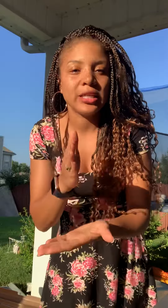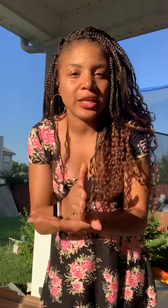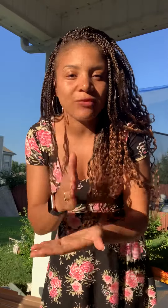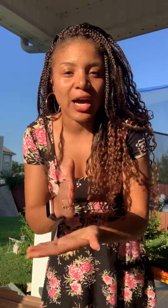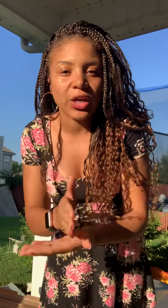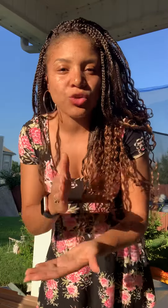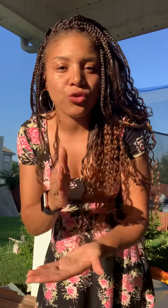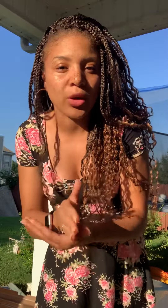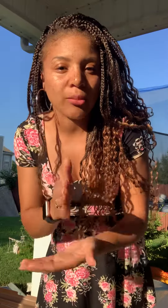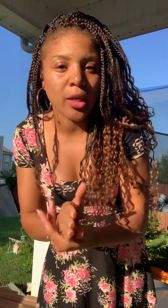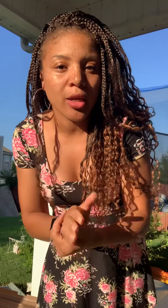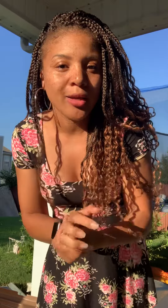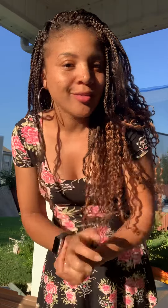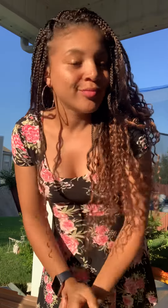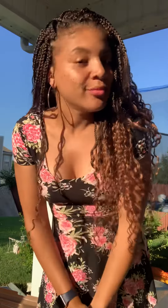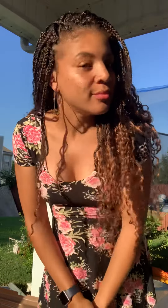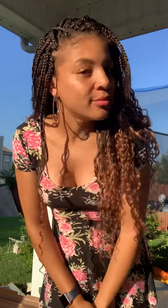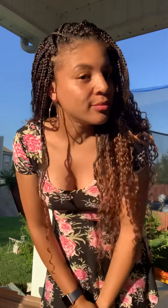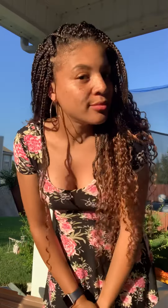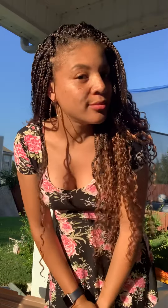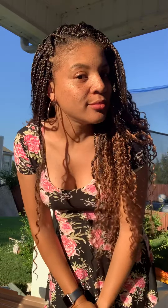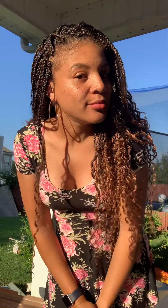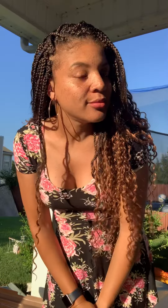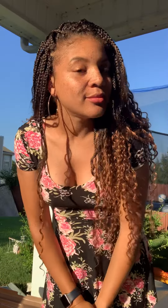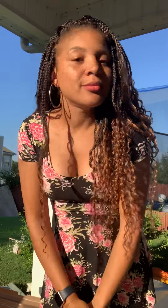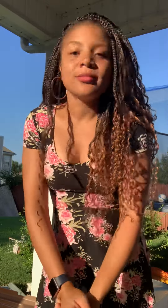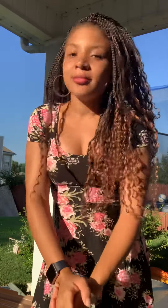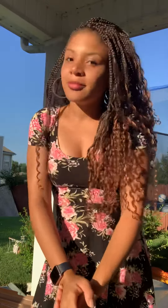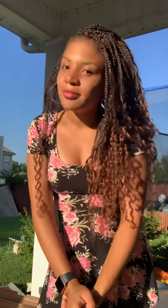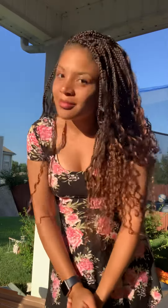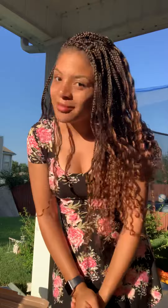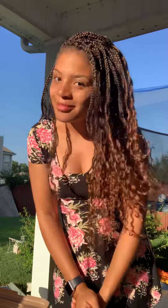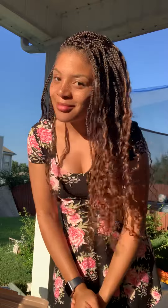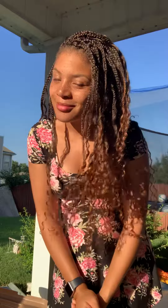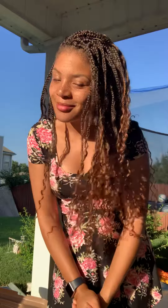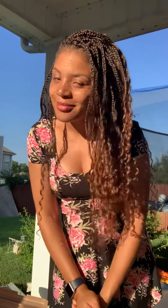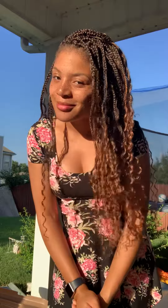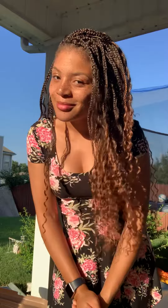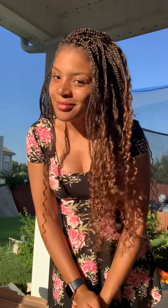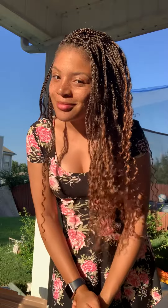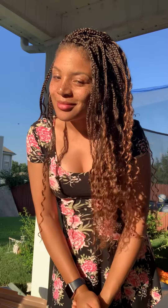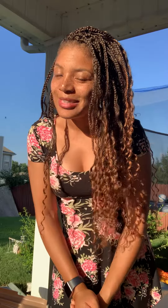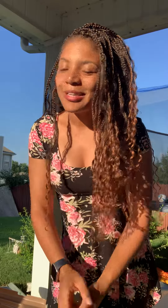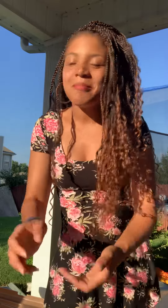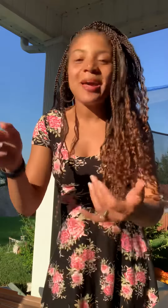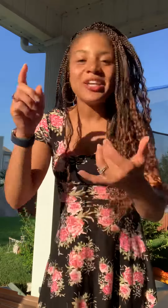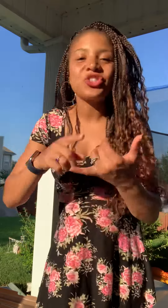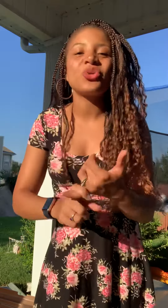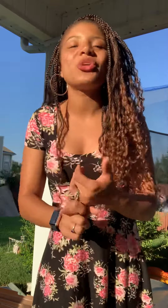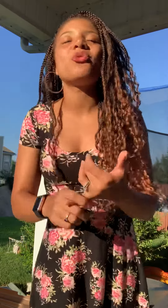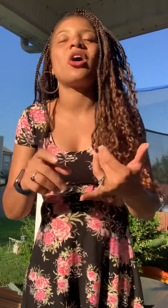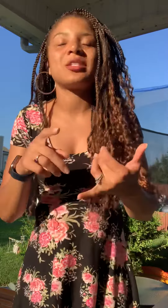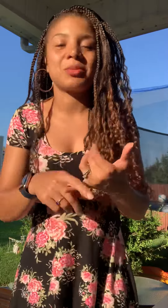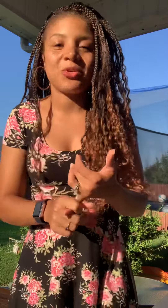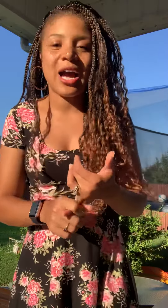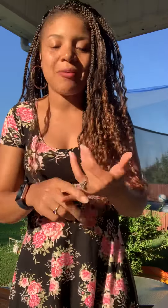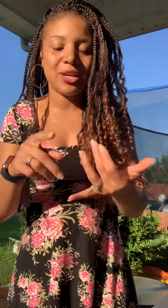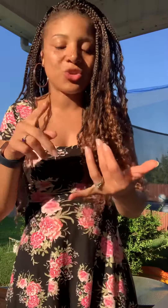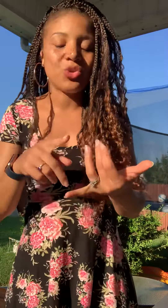getting value from me make sure you are subscribed make sure you